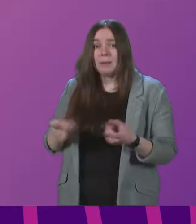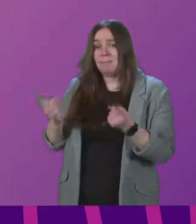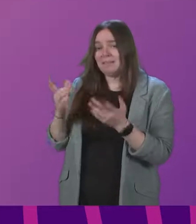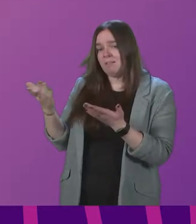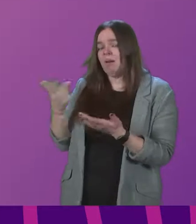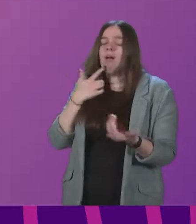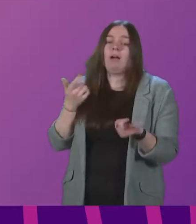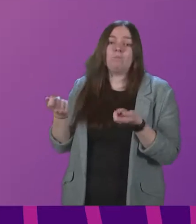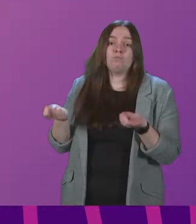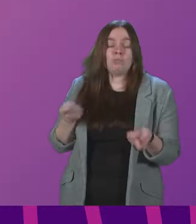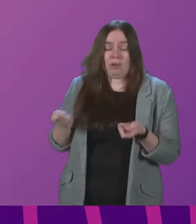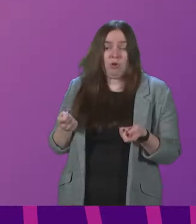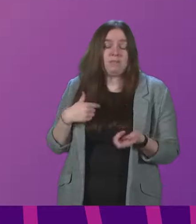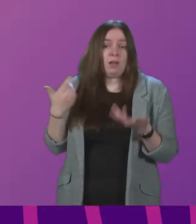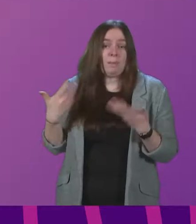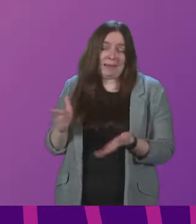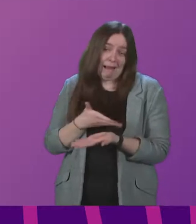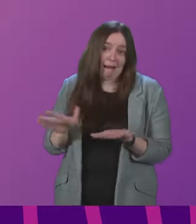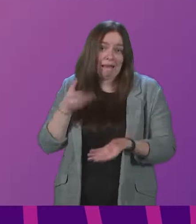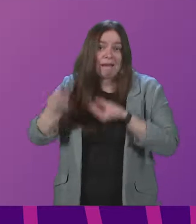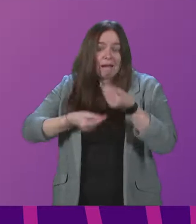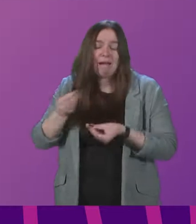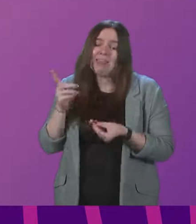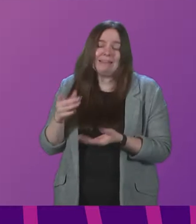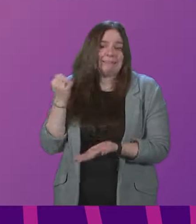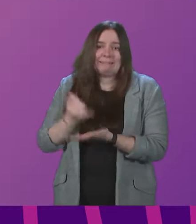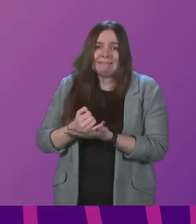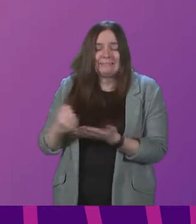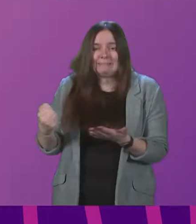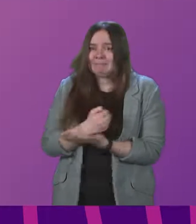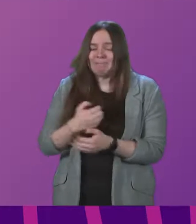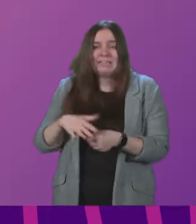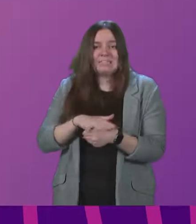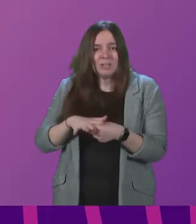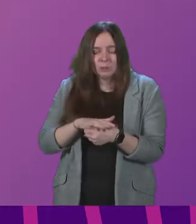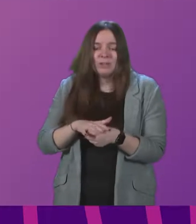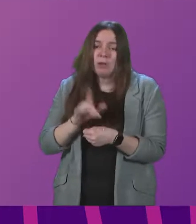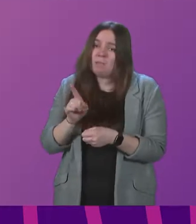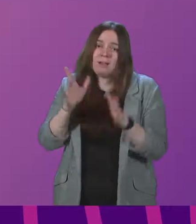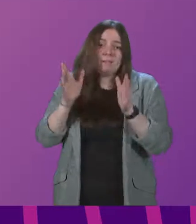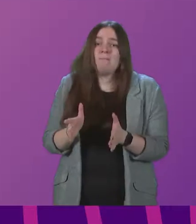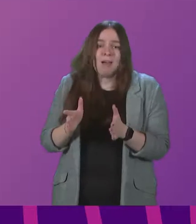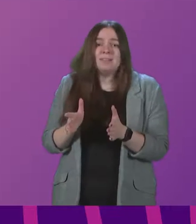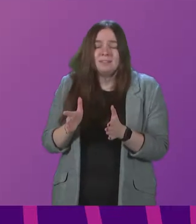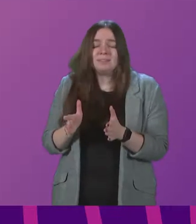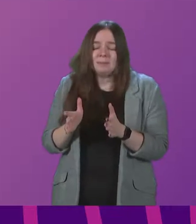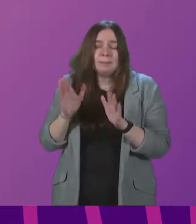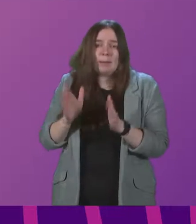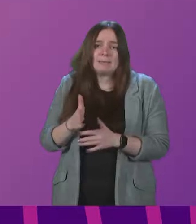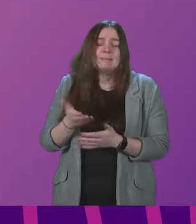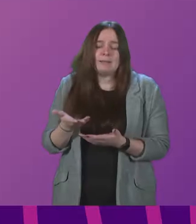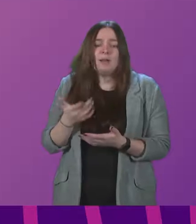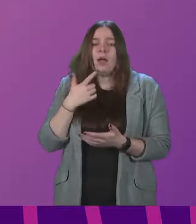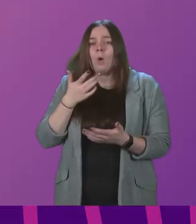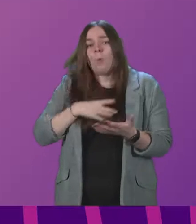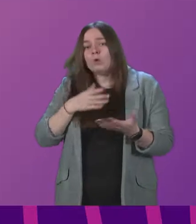The Prime Minister, as I made clear, this is a regrettable situation, but a necessary one that we find ourselves in. Just to outline